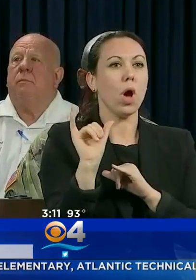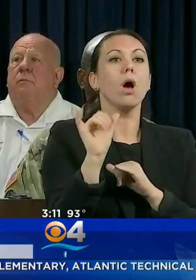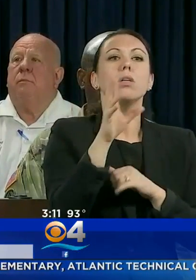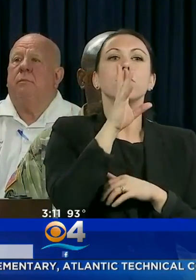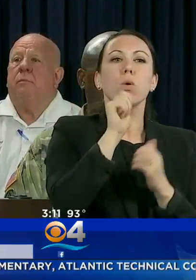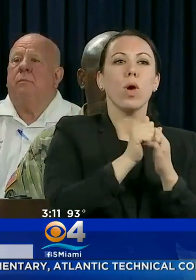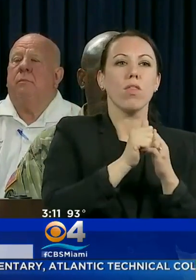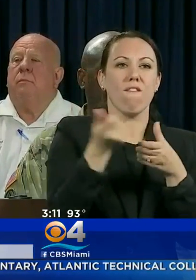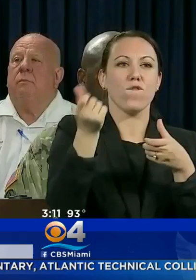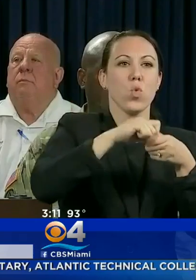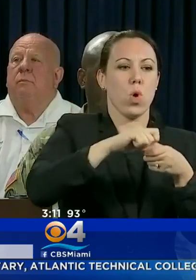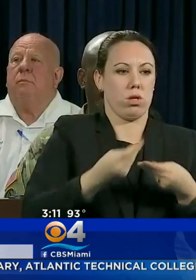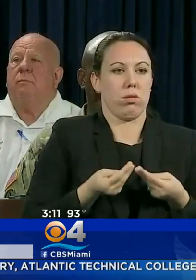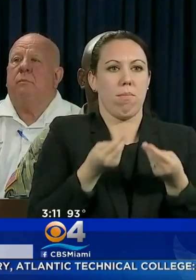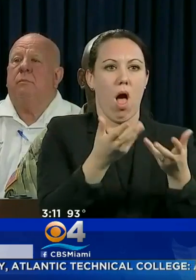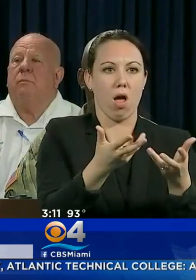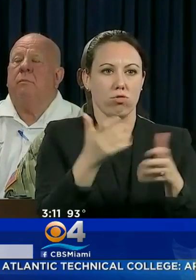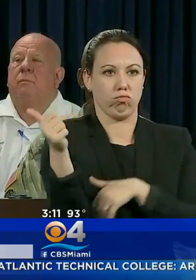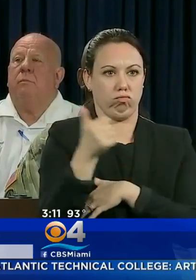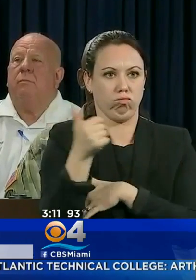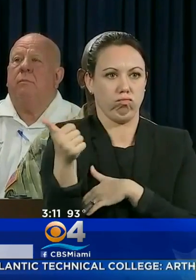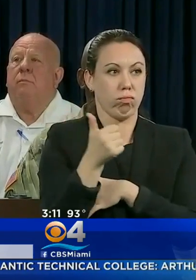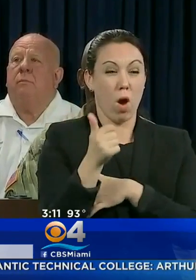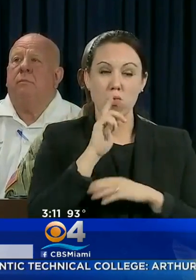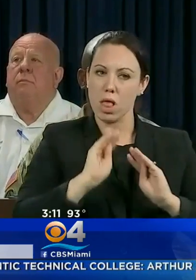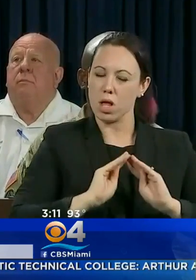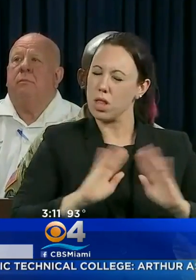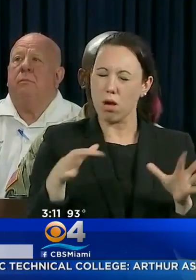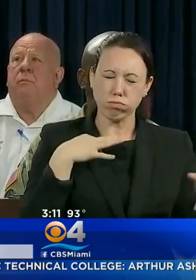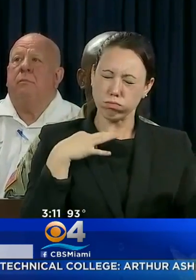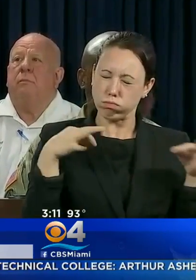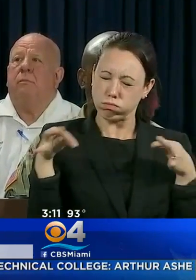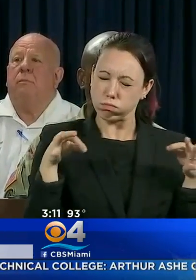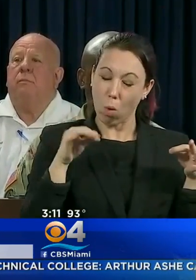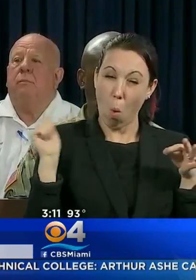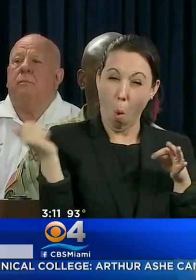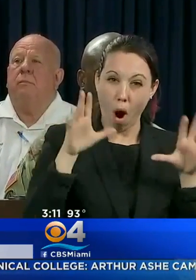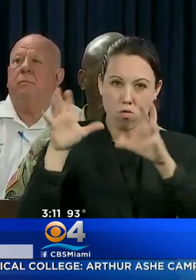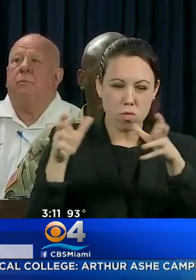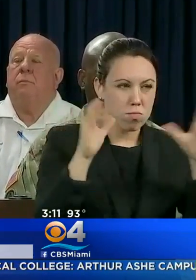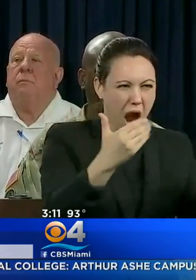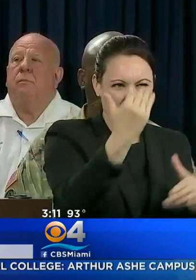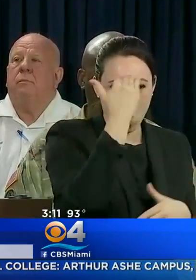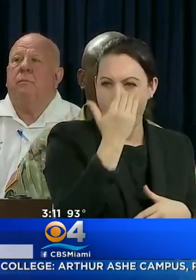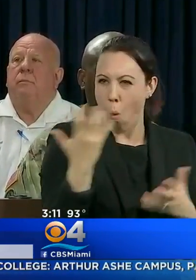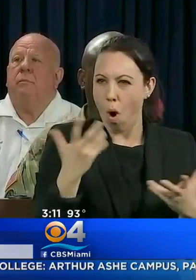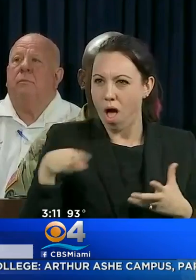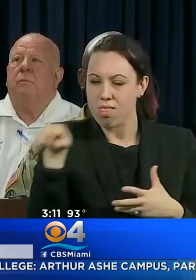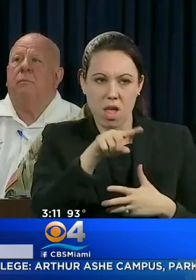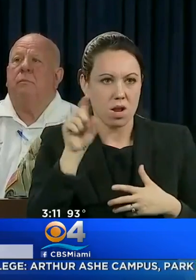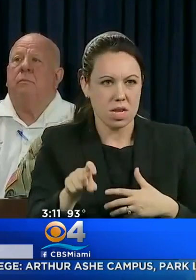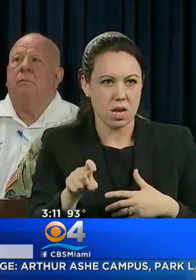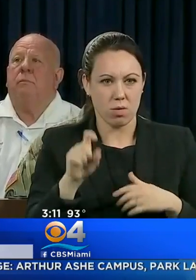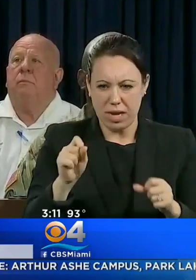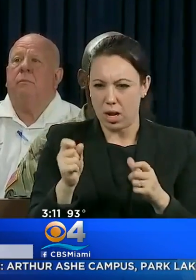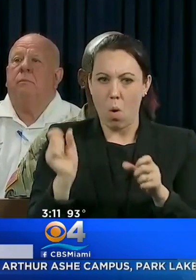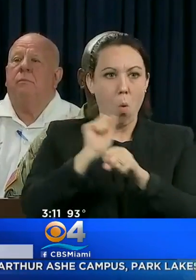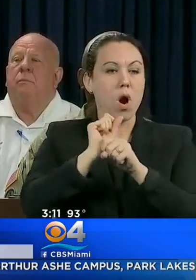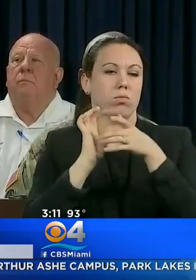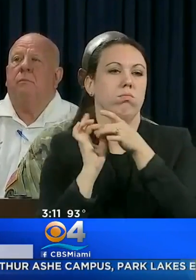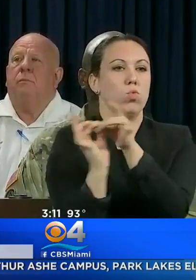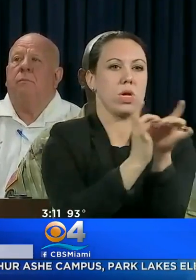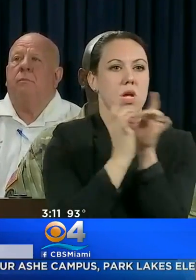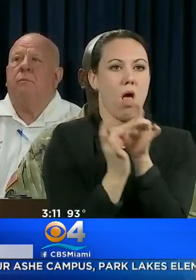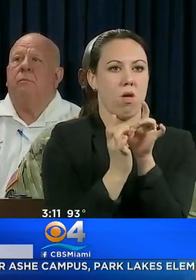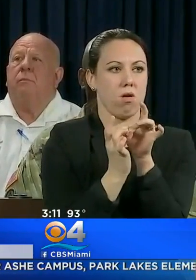SUPPLIERS. I HAVE BEEN VERY CLEAR TO ALL OF THESE GROUPS I HAVE TO KNOW EXACTLY WHAT THEY NEED SO WE CAN WORK TOGETHER